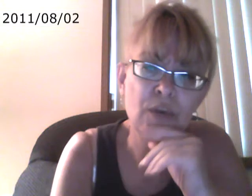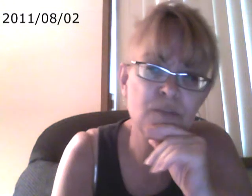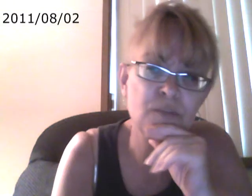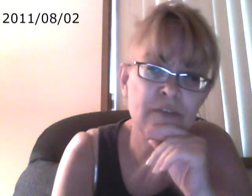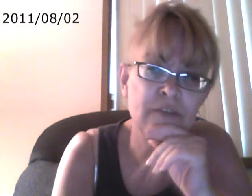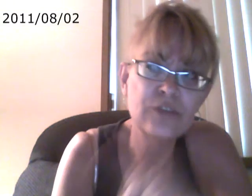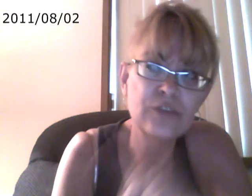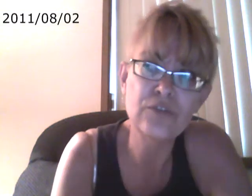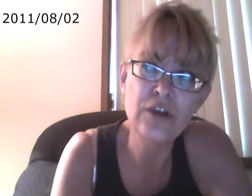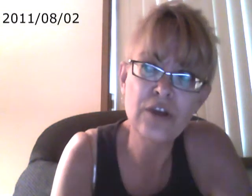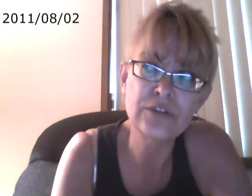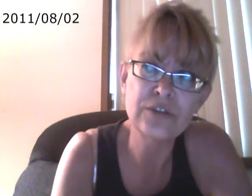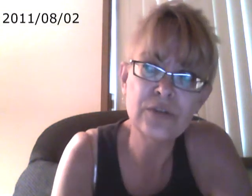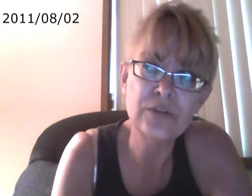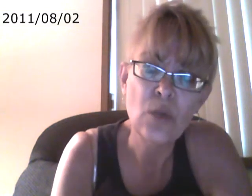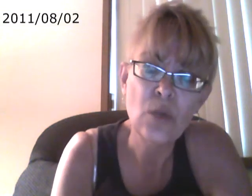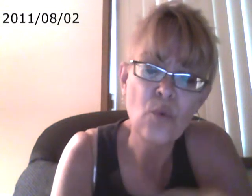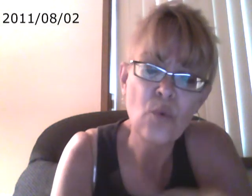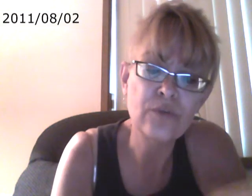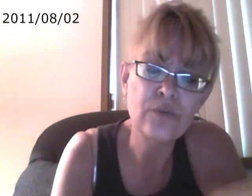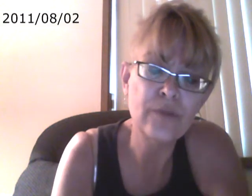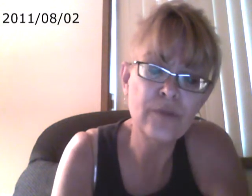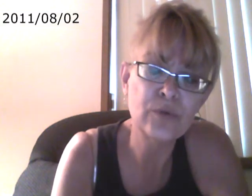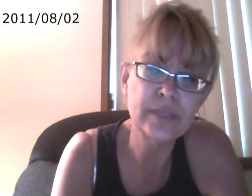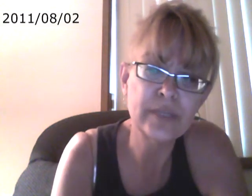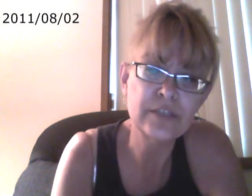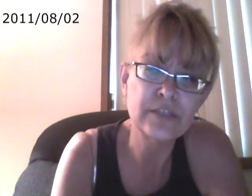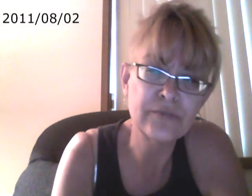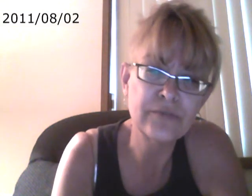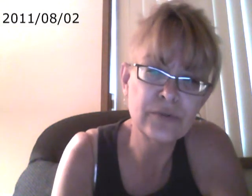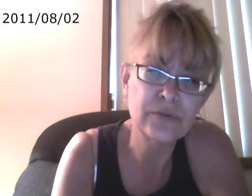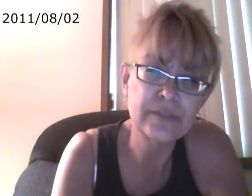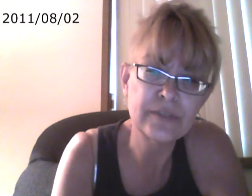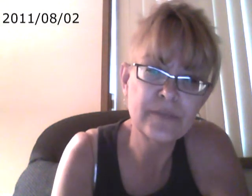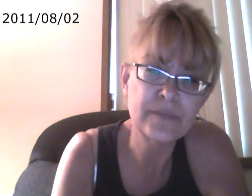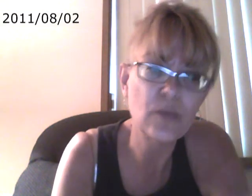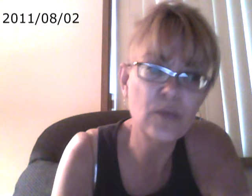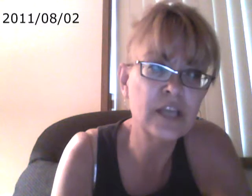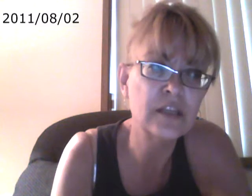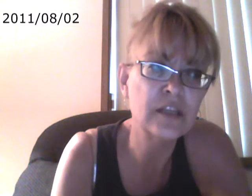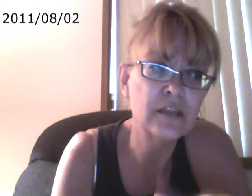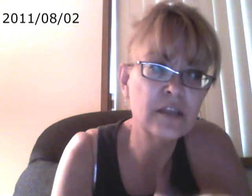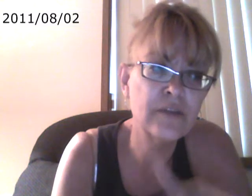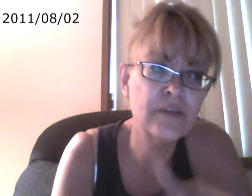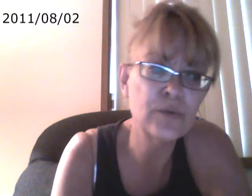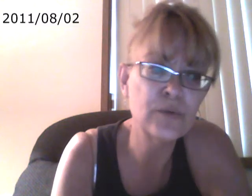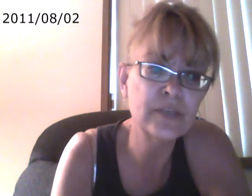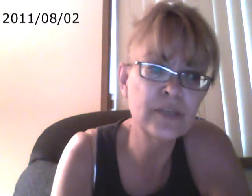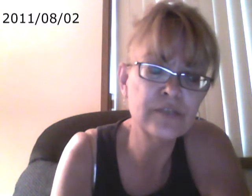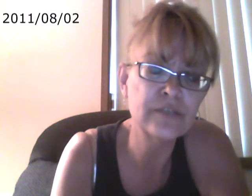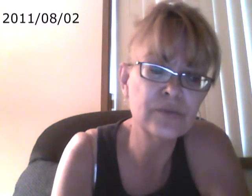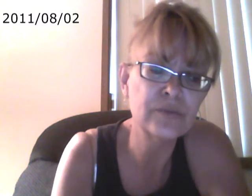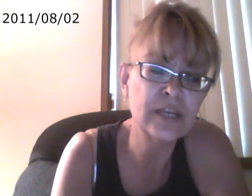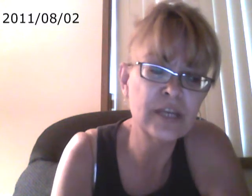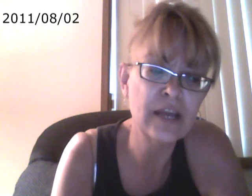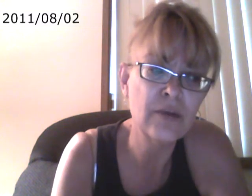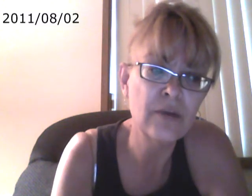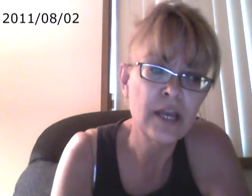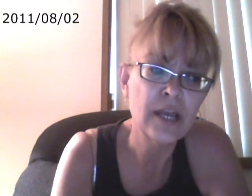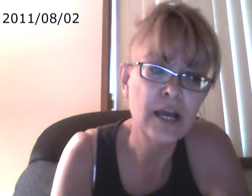more value, the doctor or the farmer who picks the fruit? When the farmer who picks the fruit right now, um,